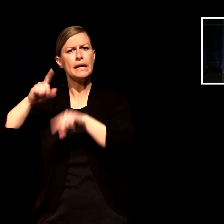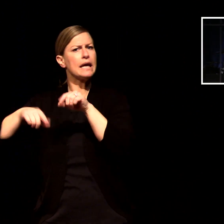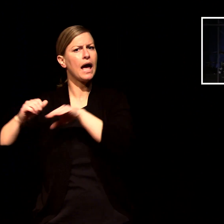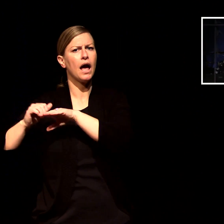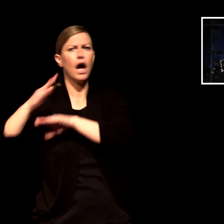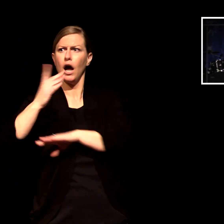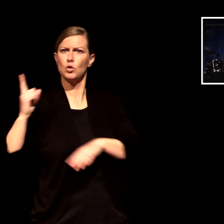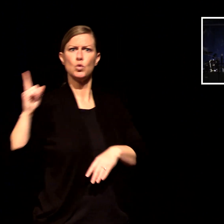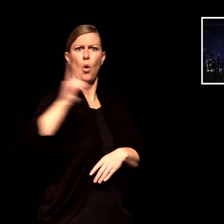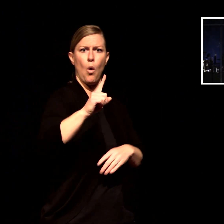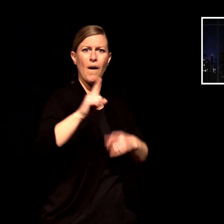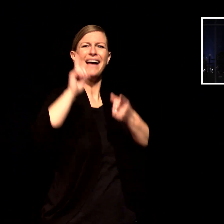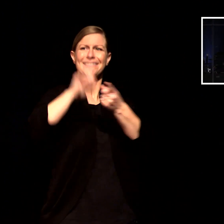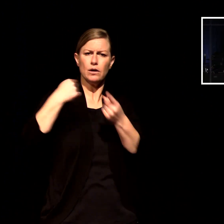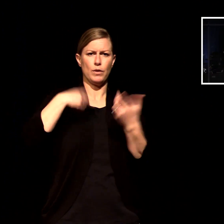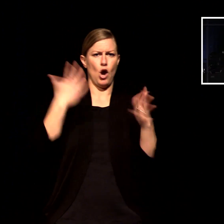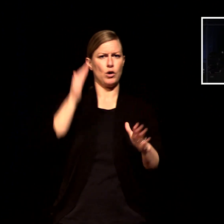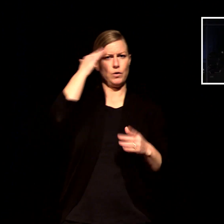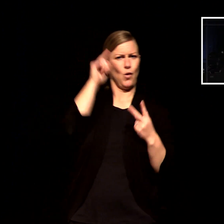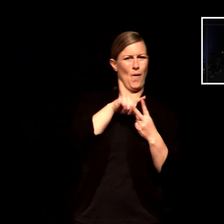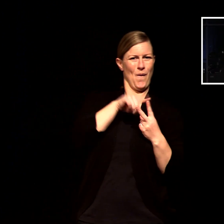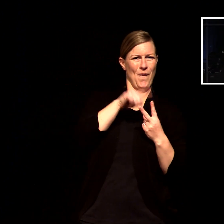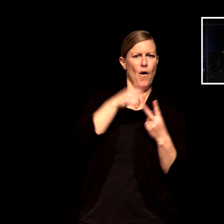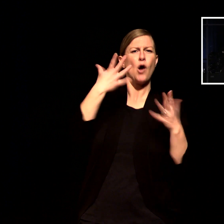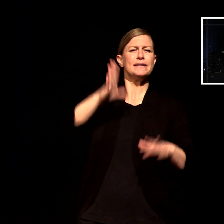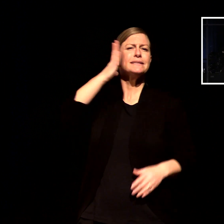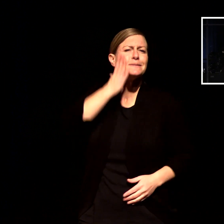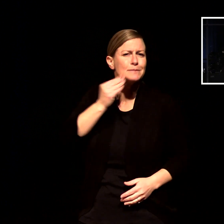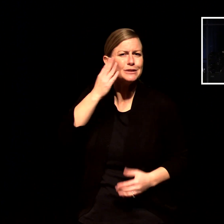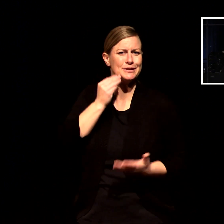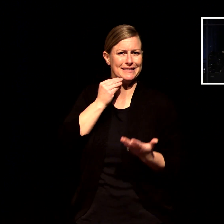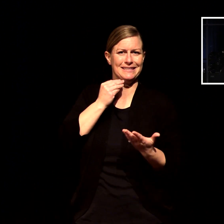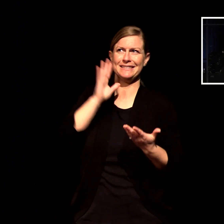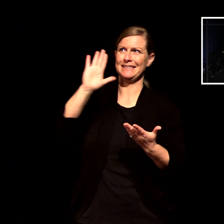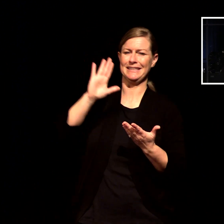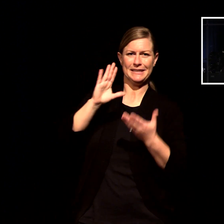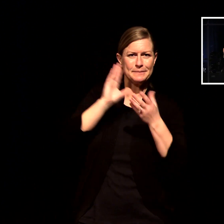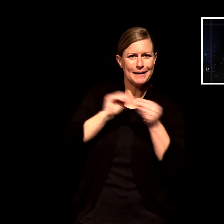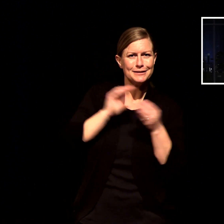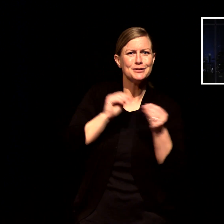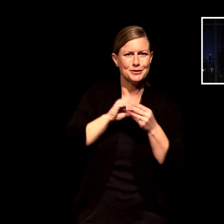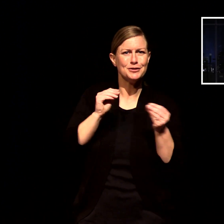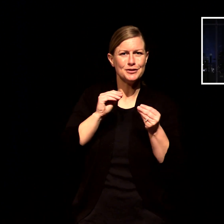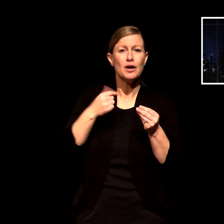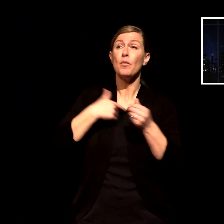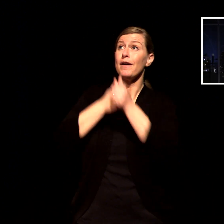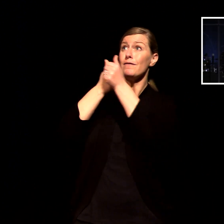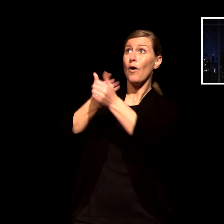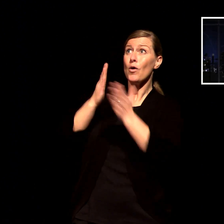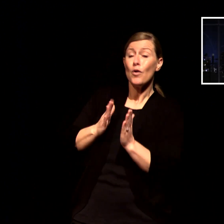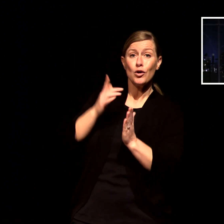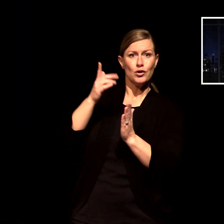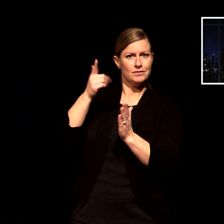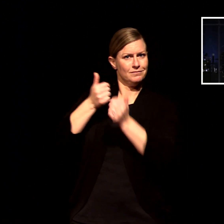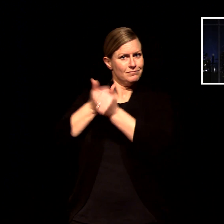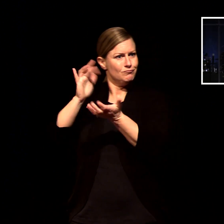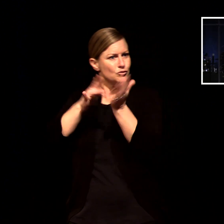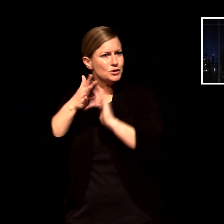experienced that message once we are disciples of jesus and we've been transformed then we are called to go on mission this is what